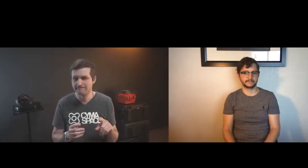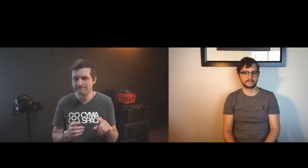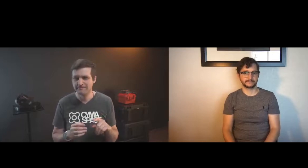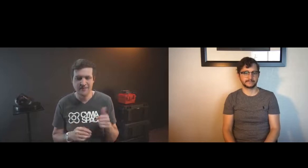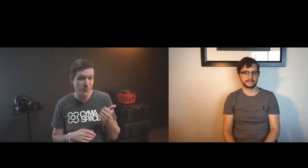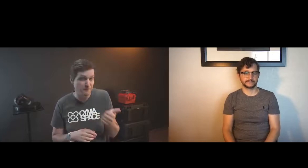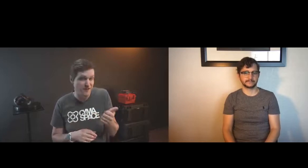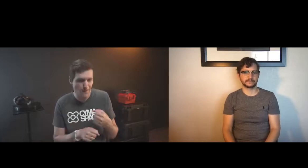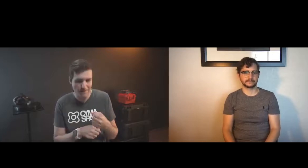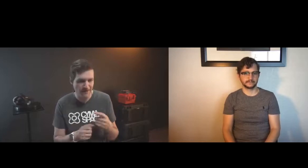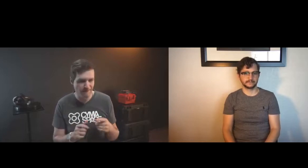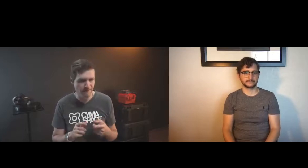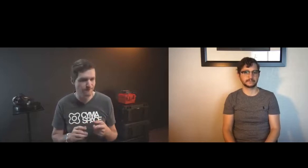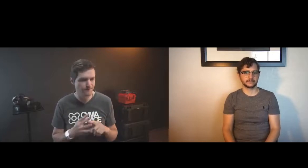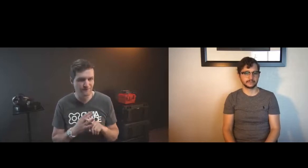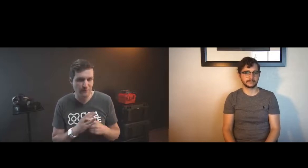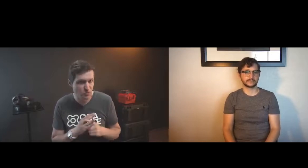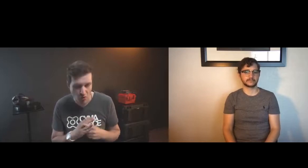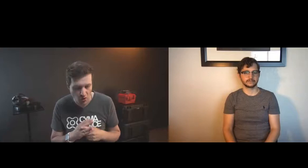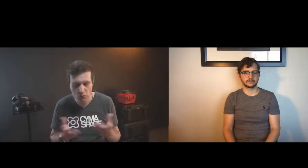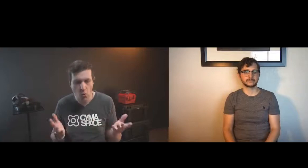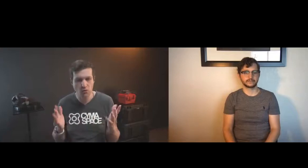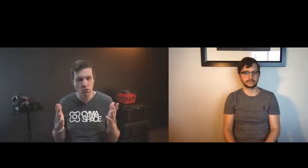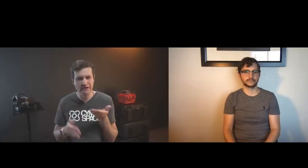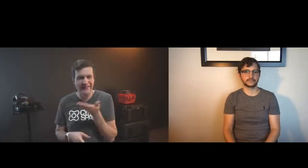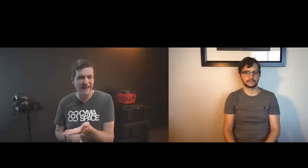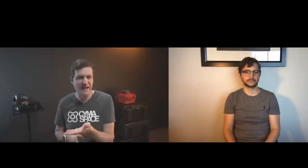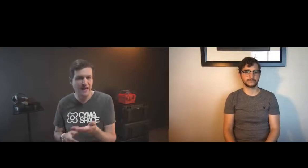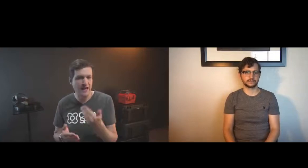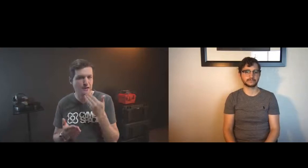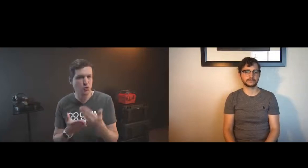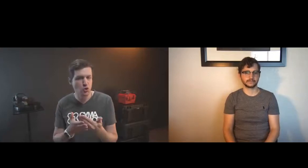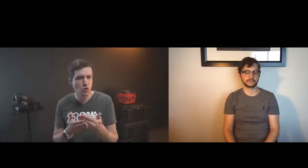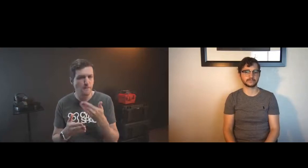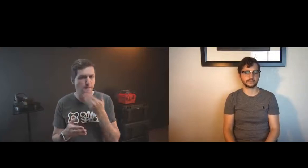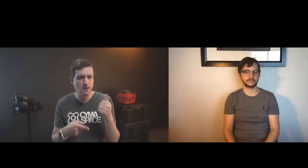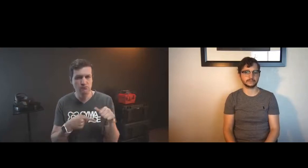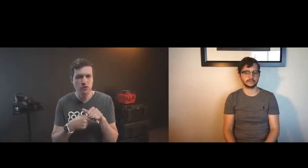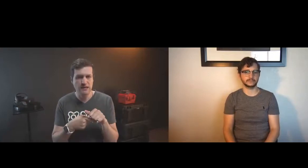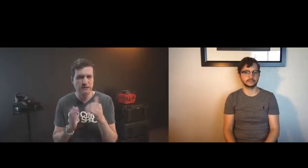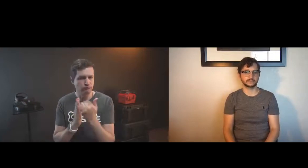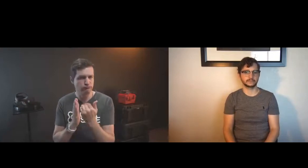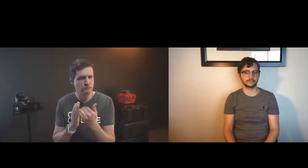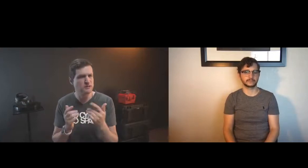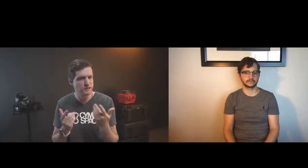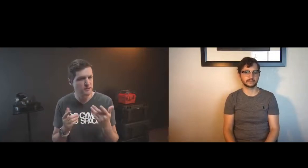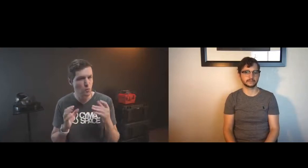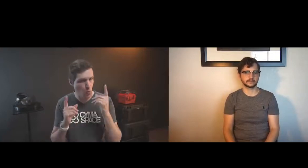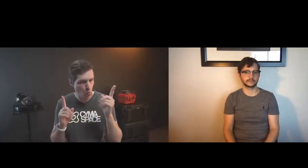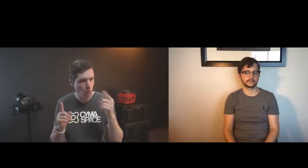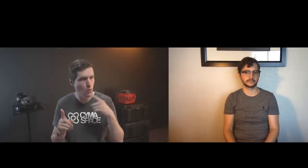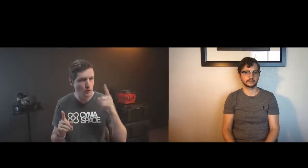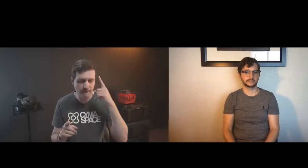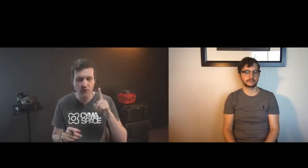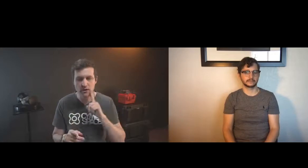developers themselves not necessarily from through them to make these the software from scratch but to